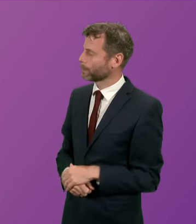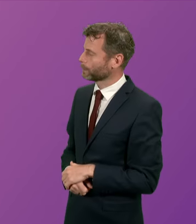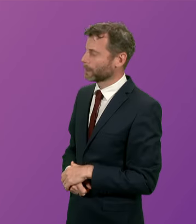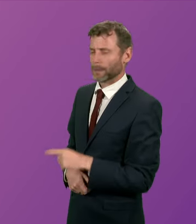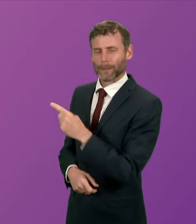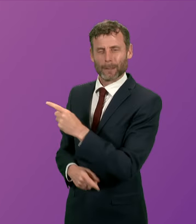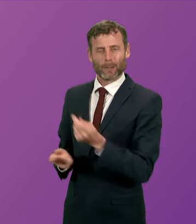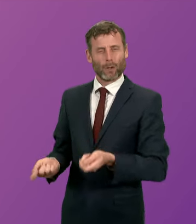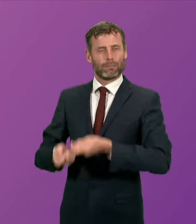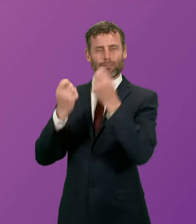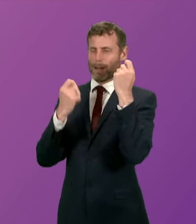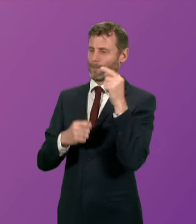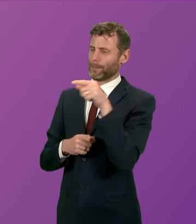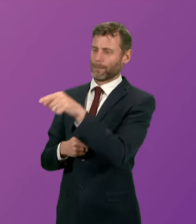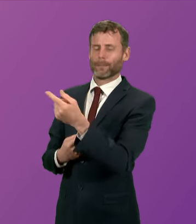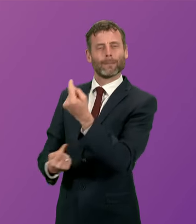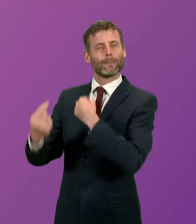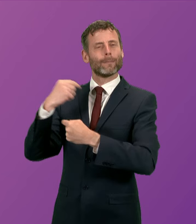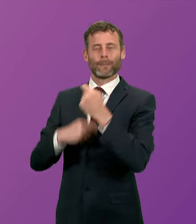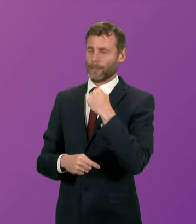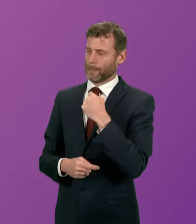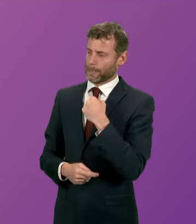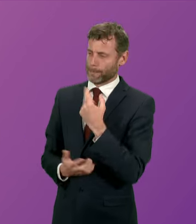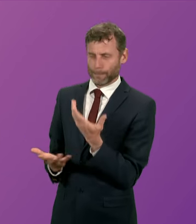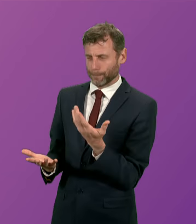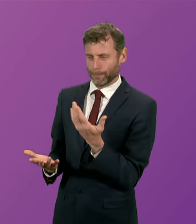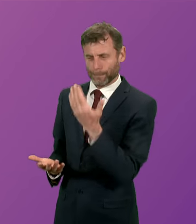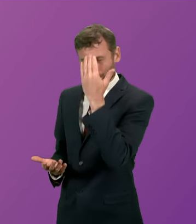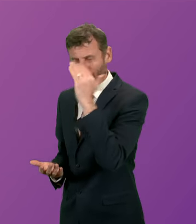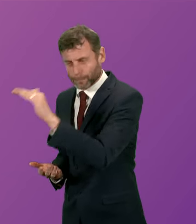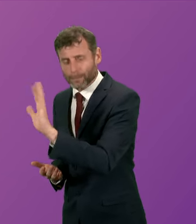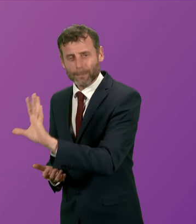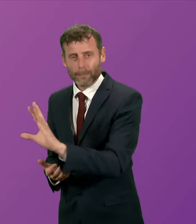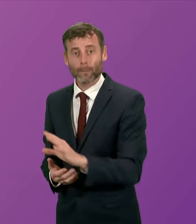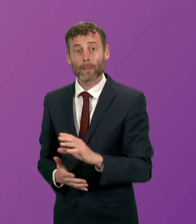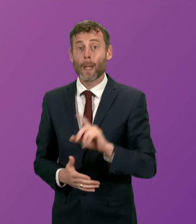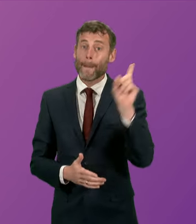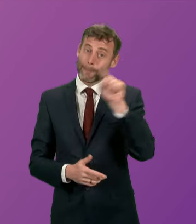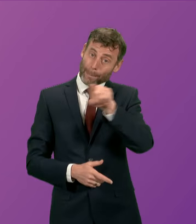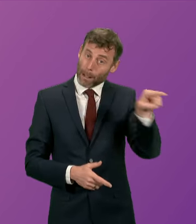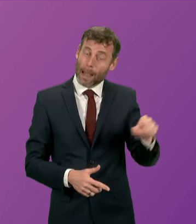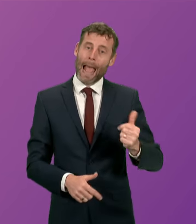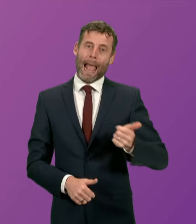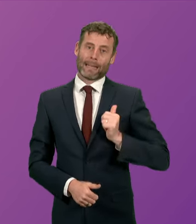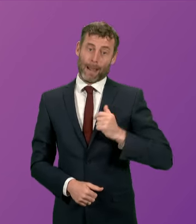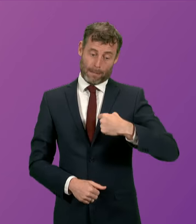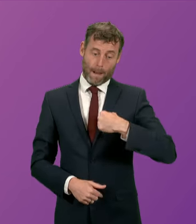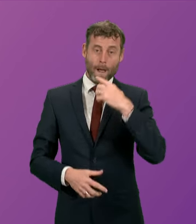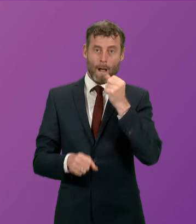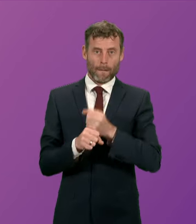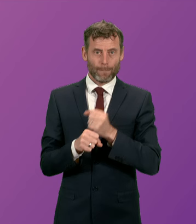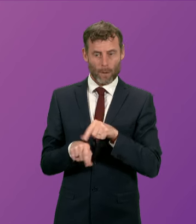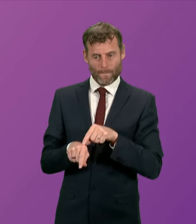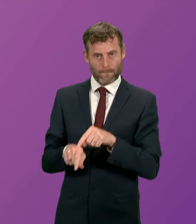particularly well that was conveyed in the question there. I think people would expect their government to act in an evidence-based